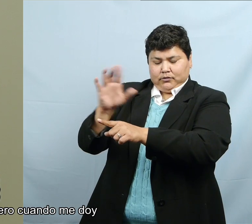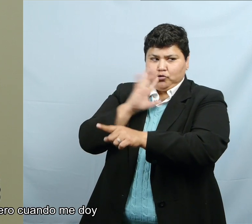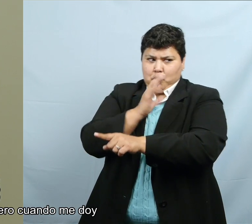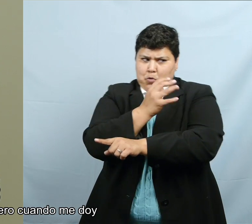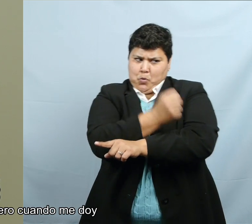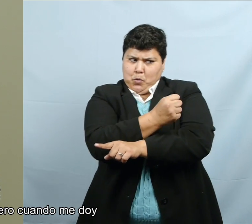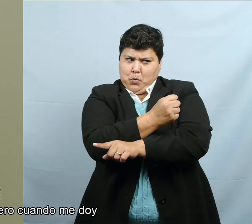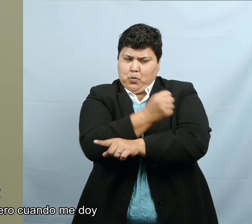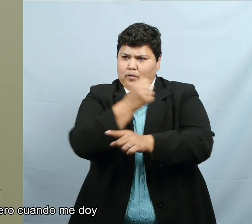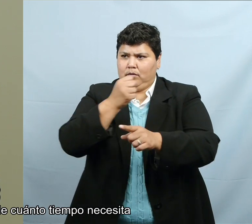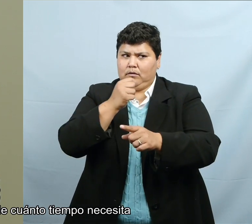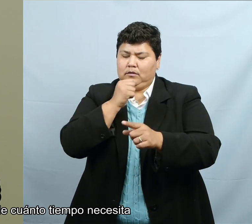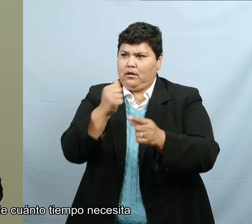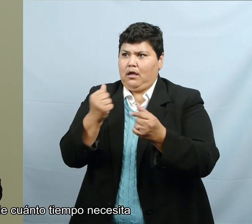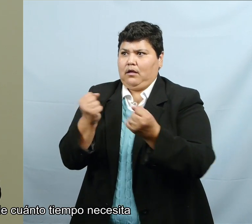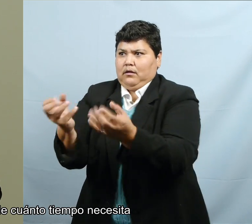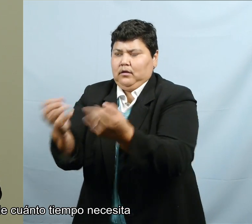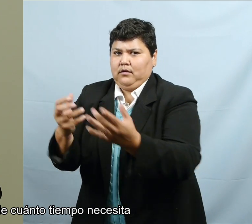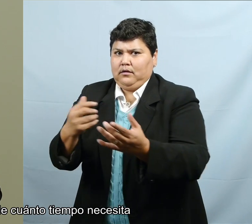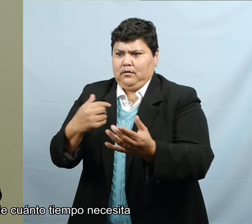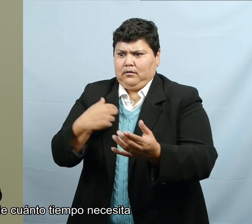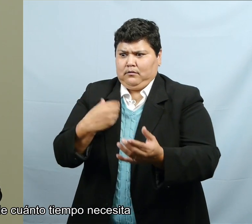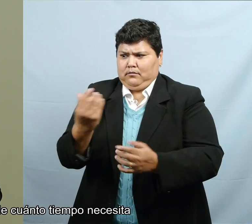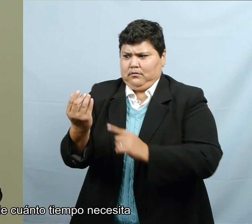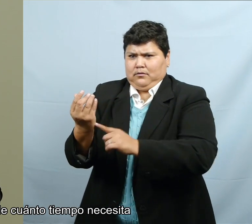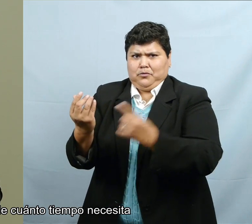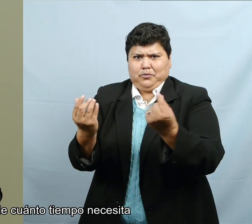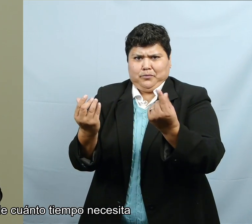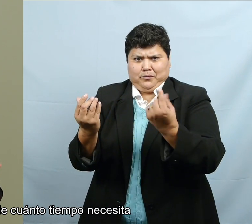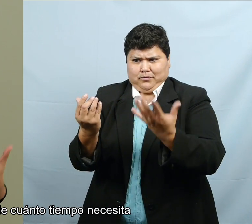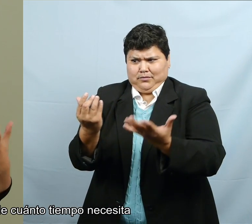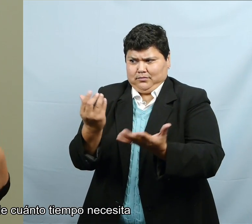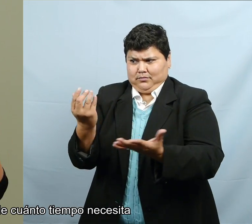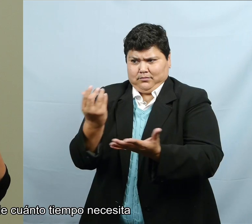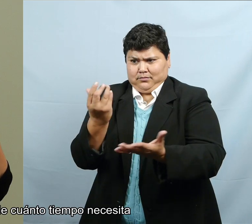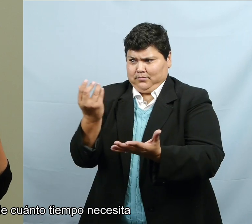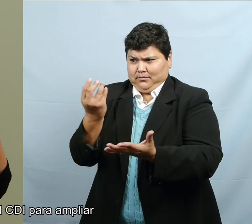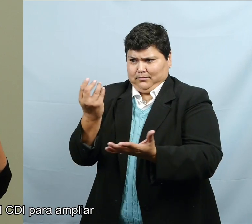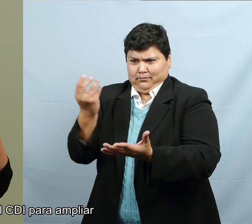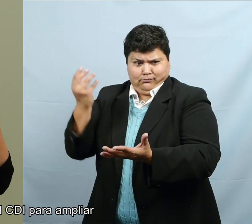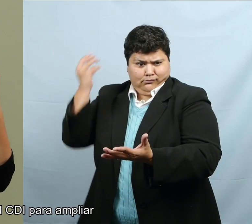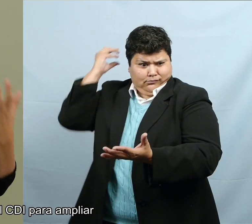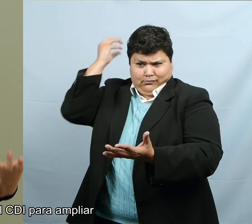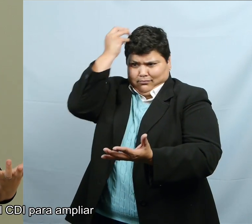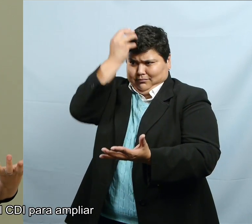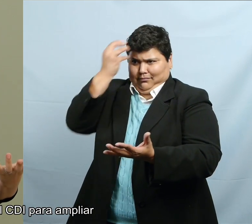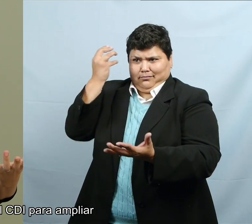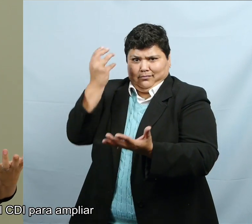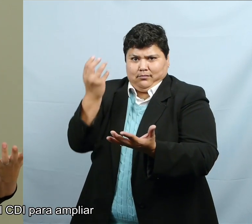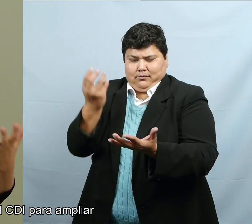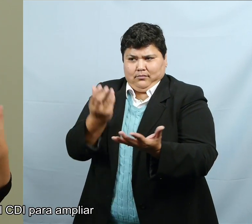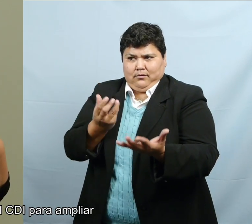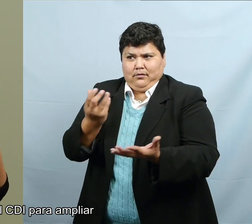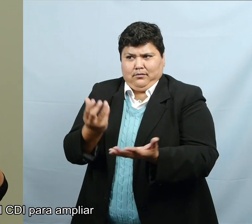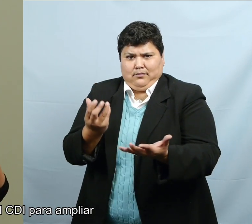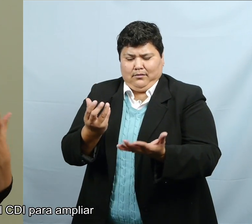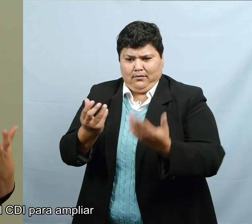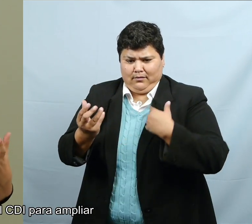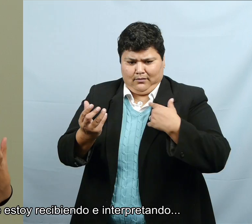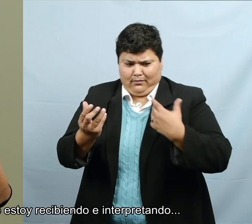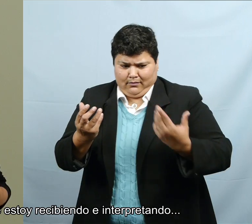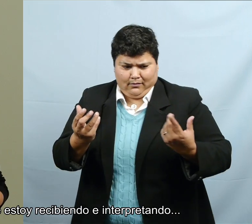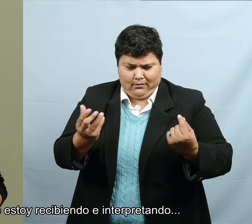But when I realized how much time is actually required for the CDI to do the